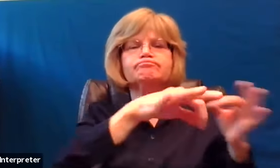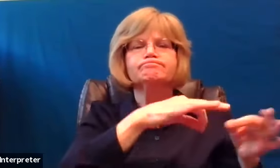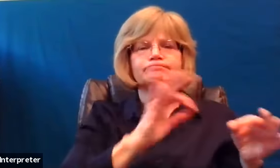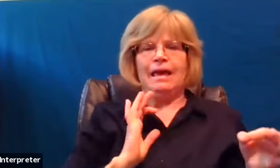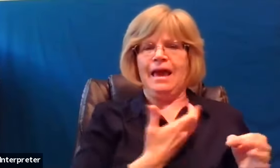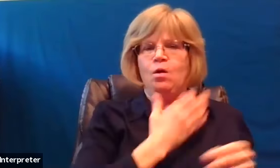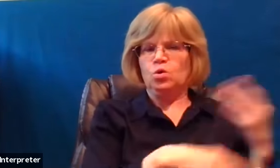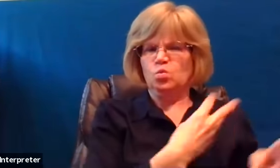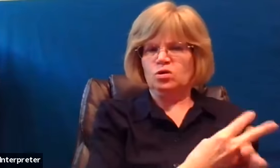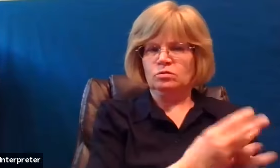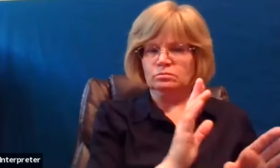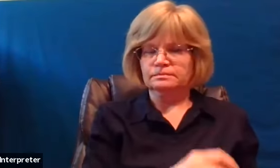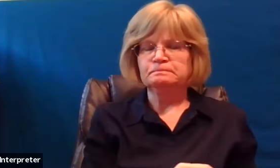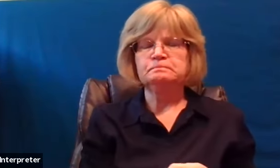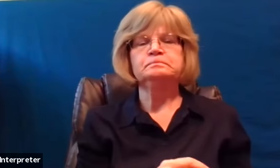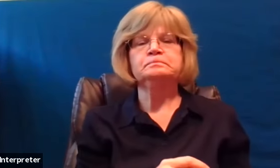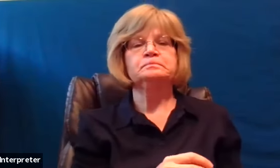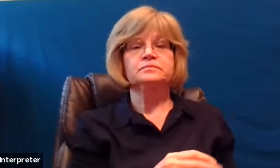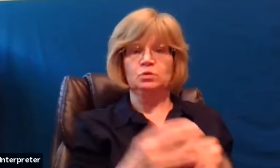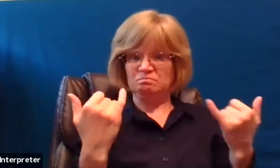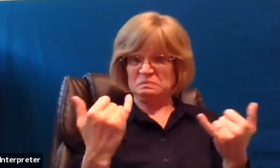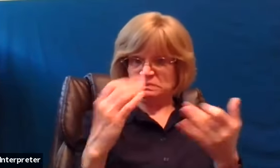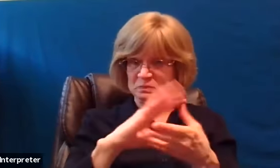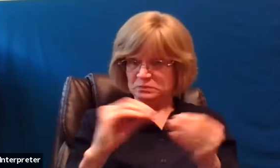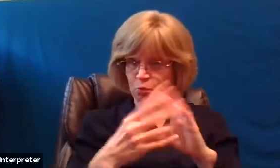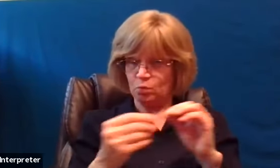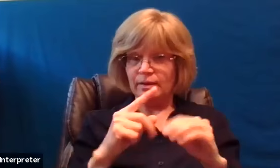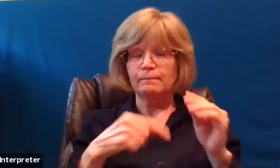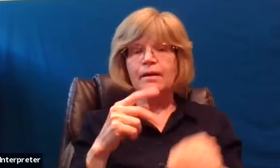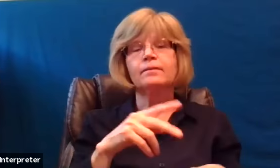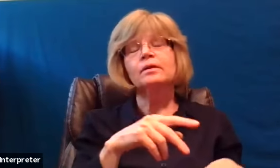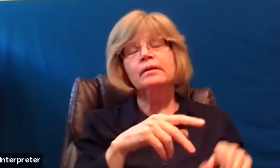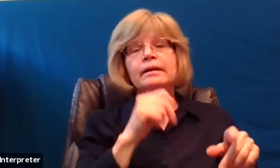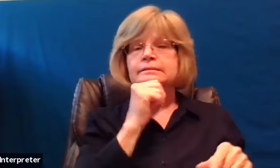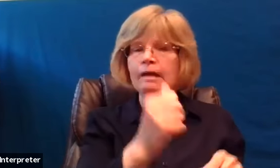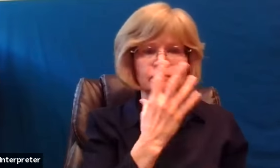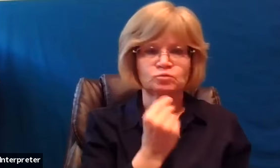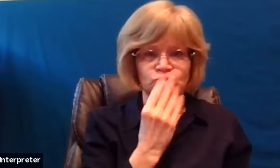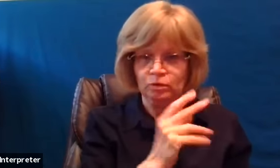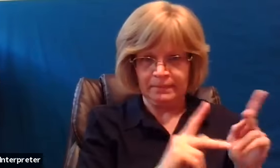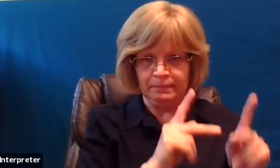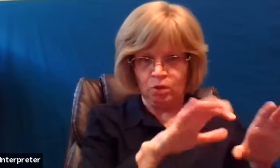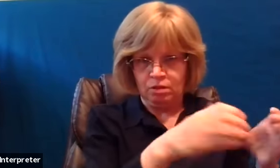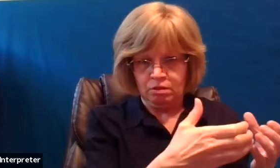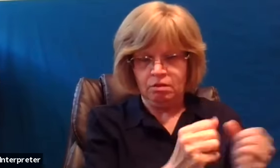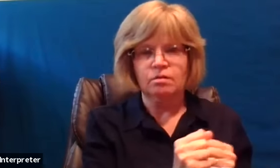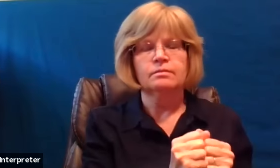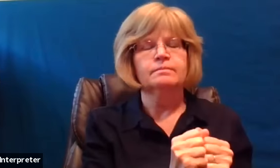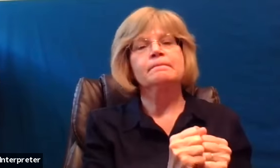well today's parable is about gentiles non-jews but interestingly jesus